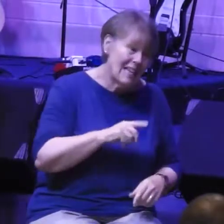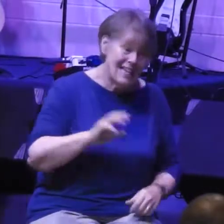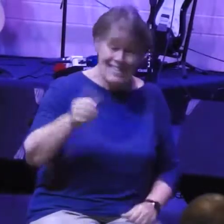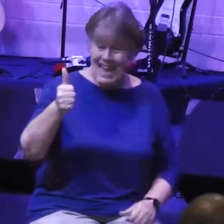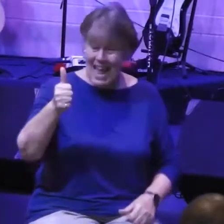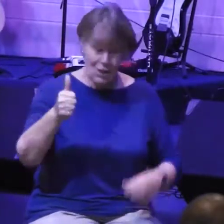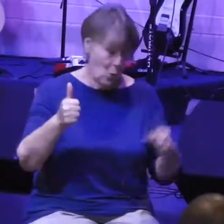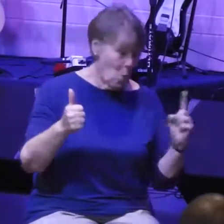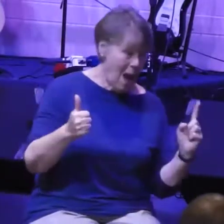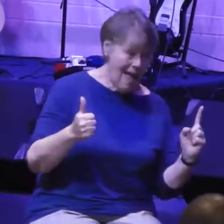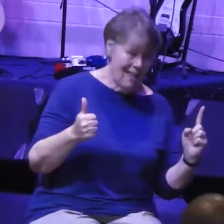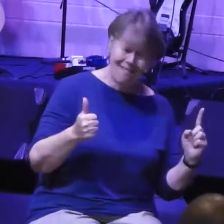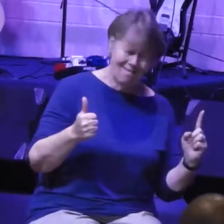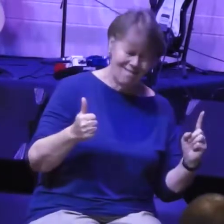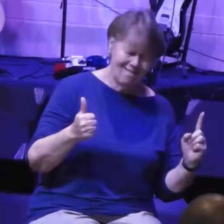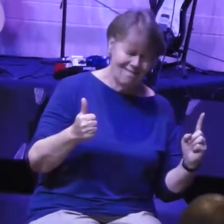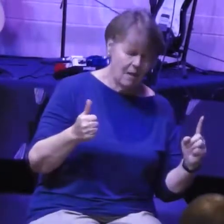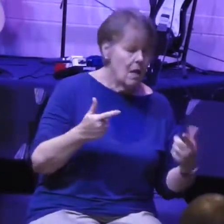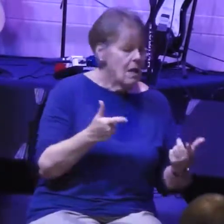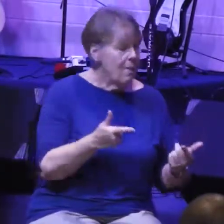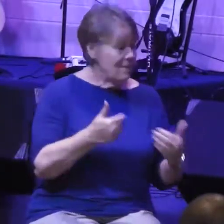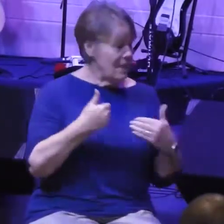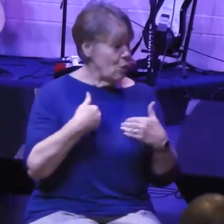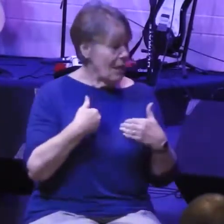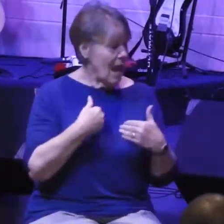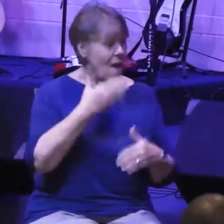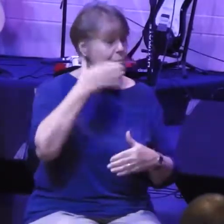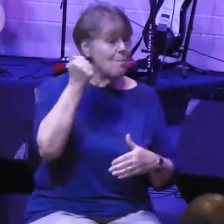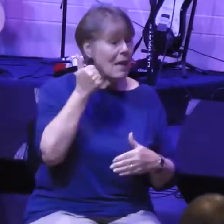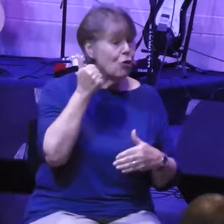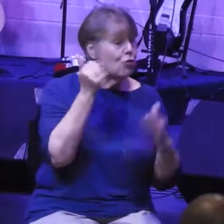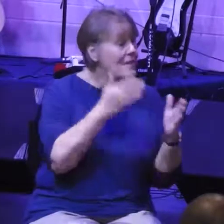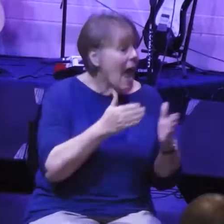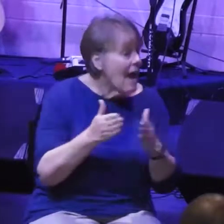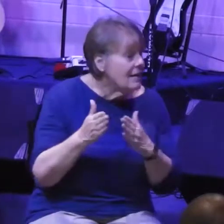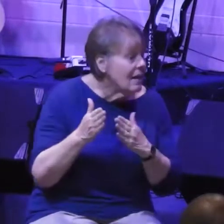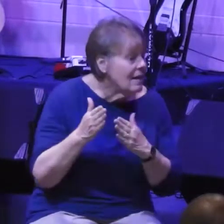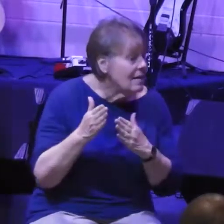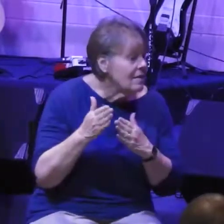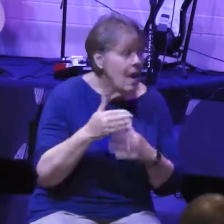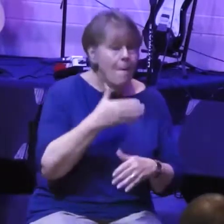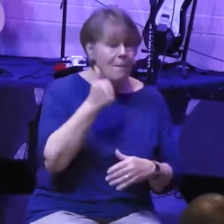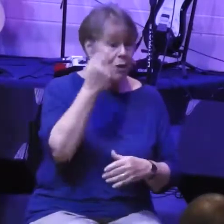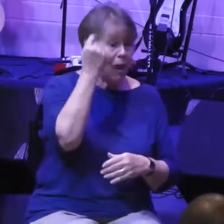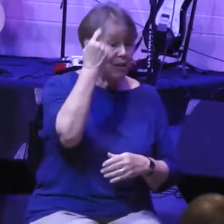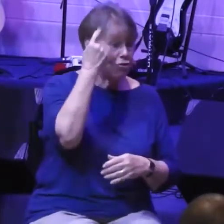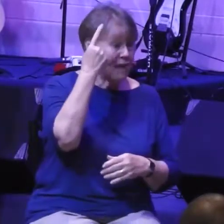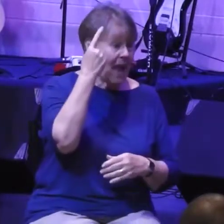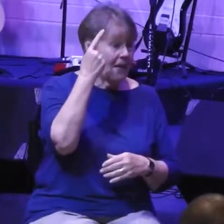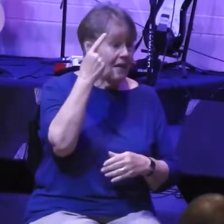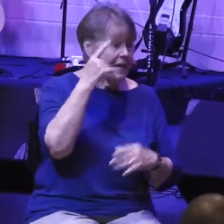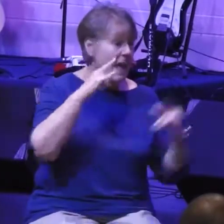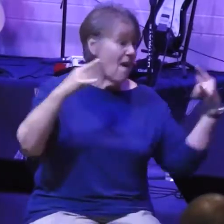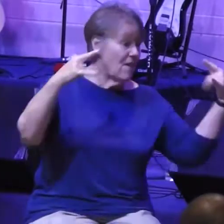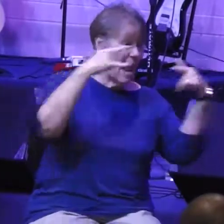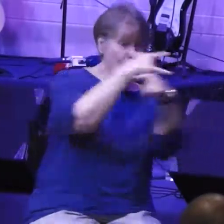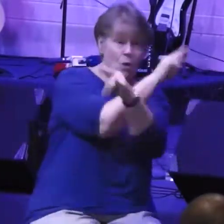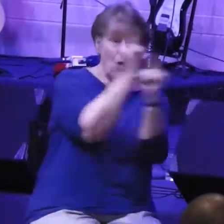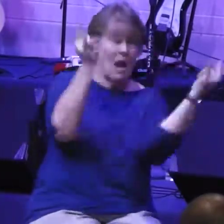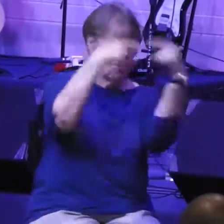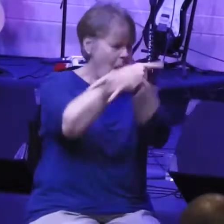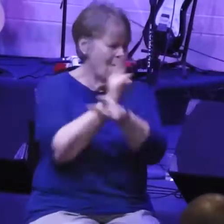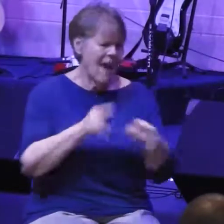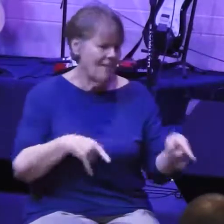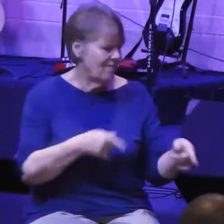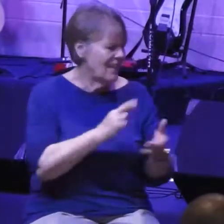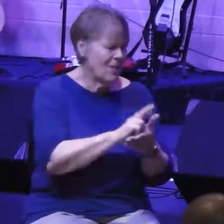the higher kill rate. Is it that we had better tactics? We had a better understanding of air-to-air combat? And again, he did the research